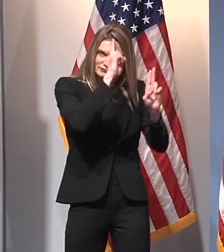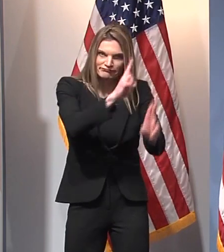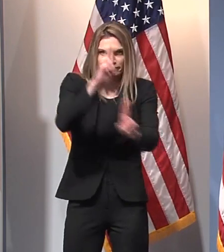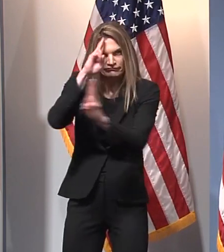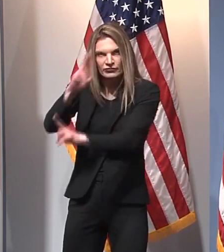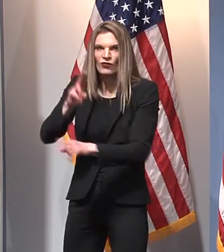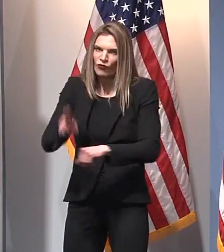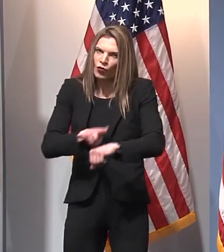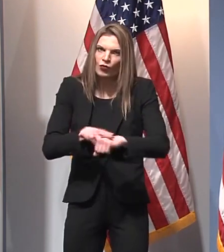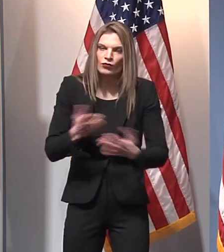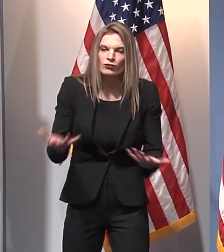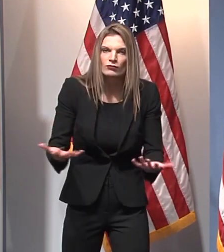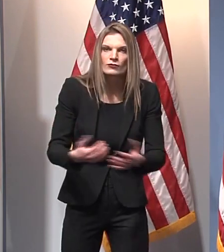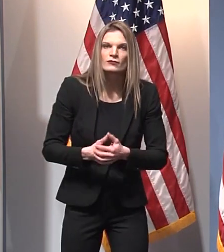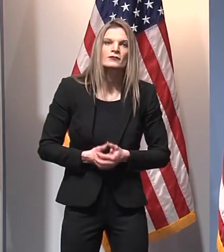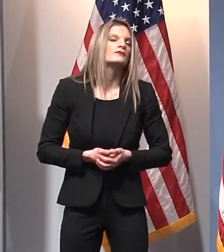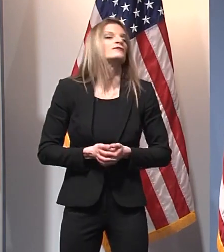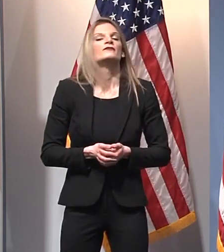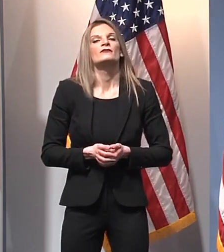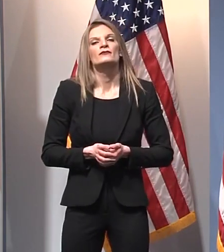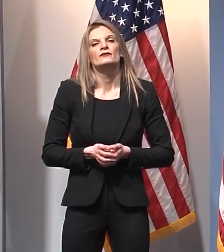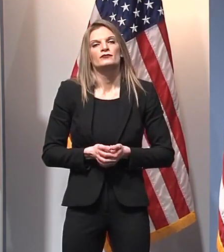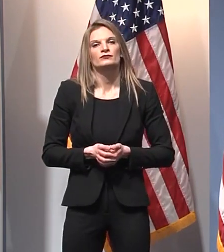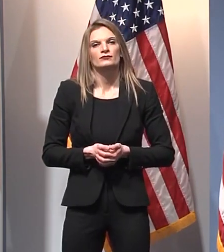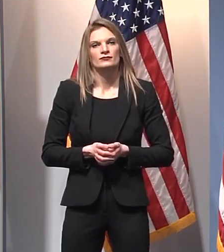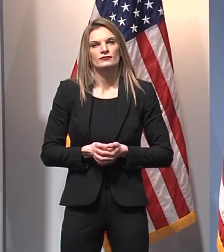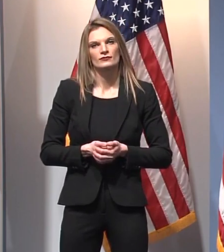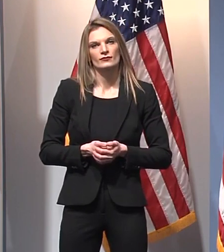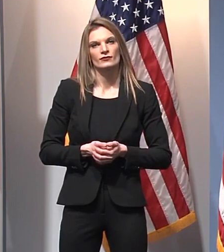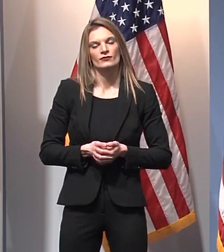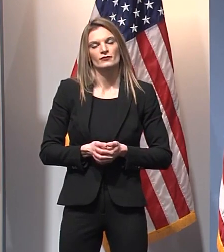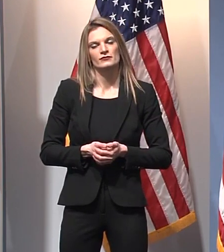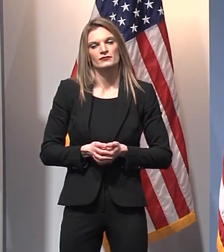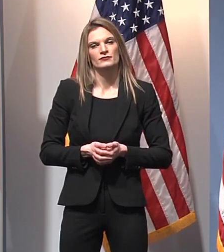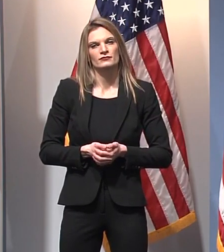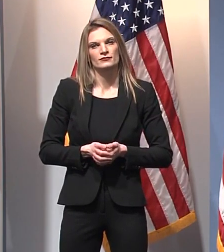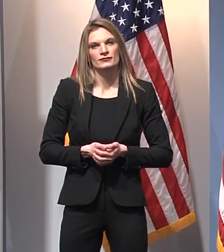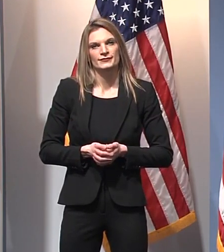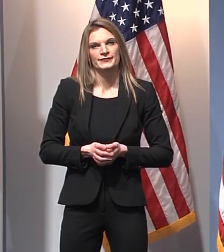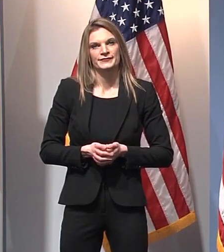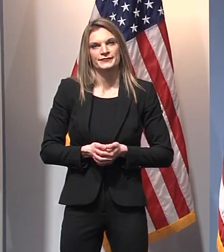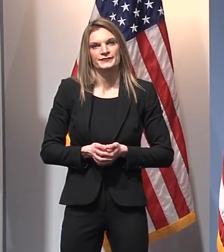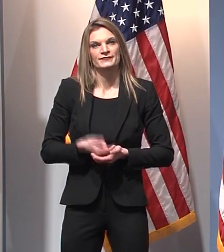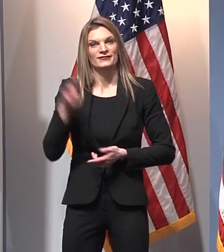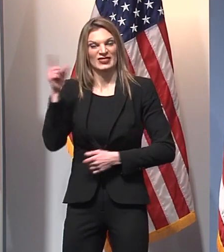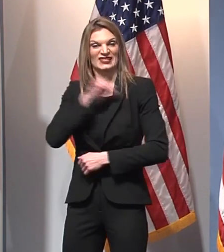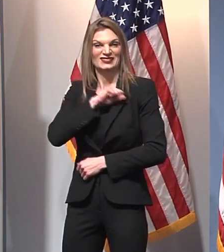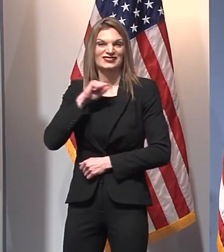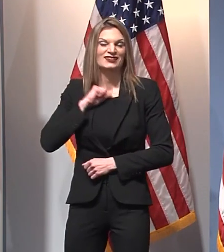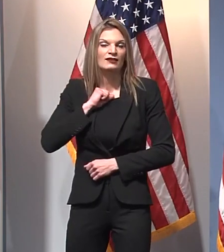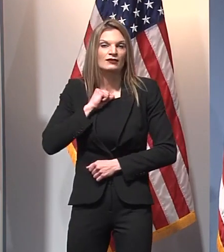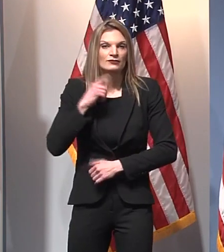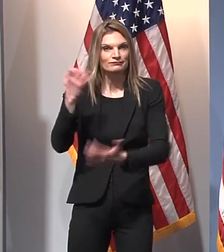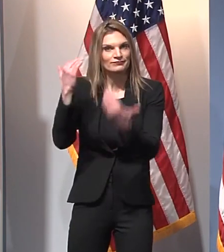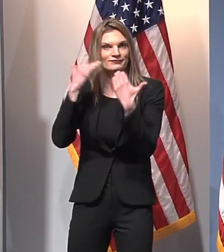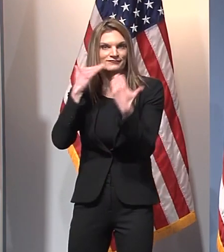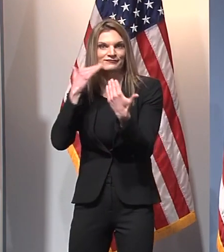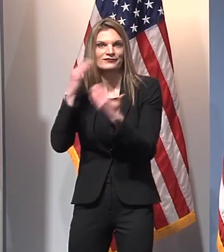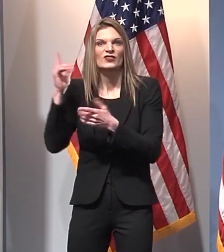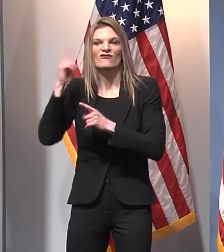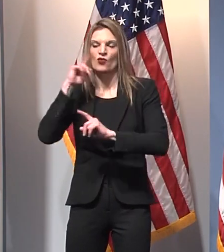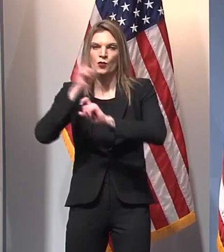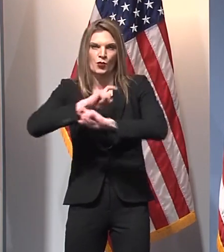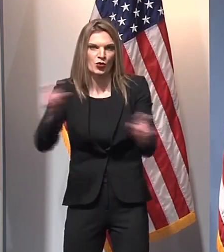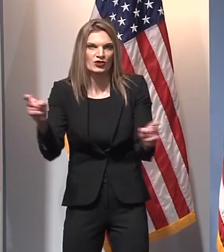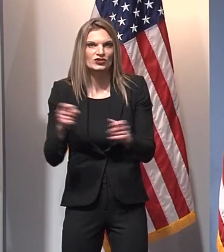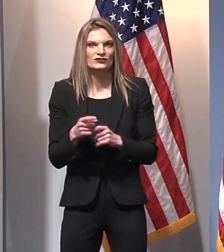I think that, you know, I appreciate the work that the Senate, in particular, appropriations did